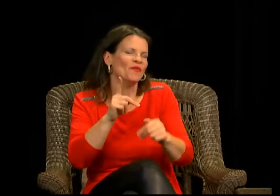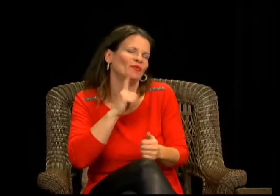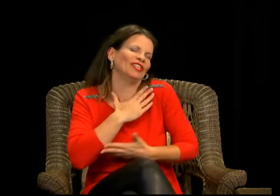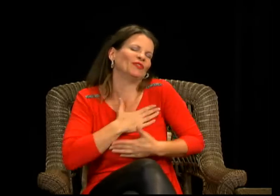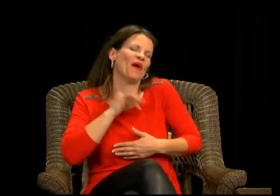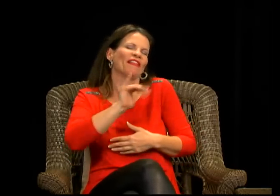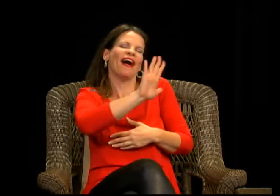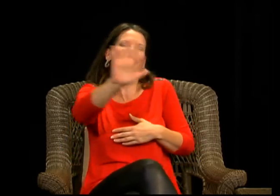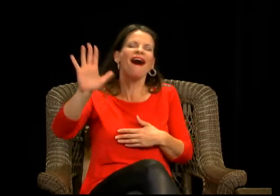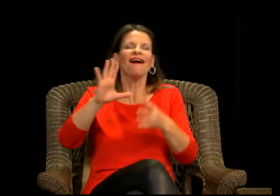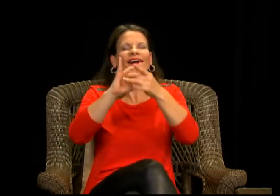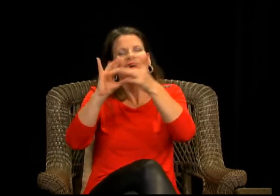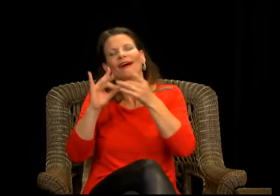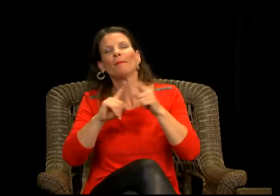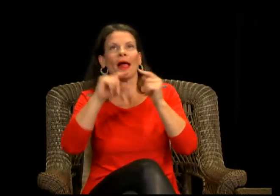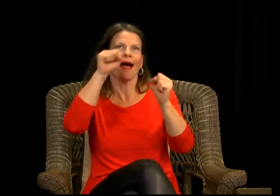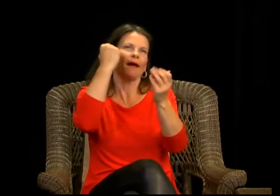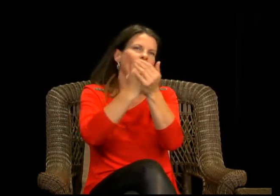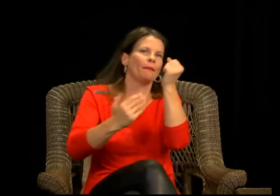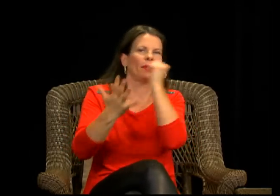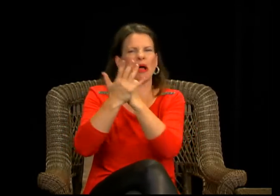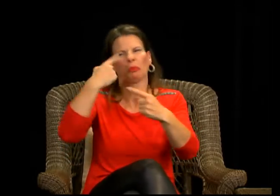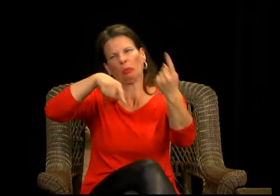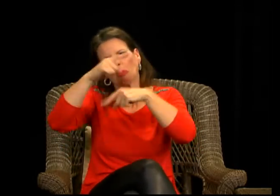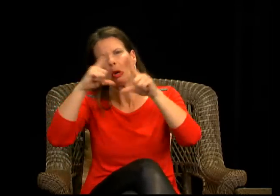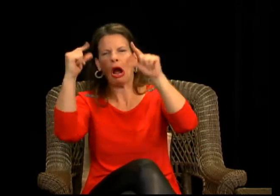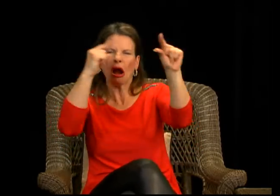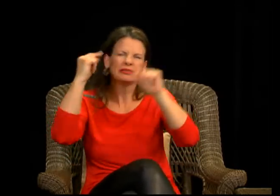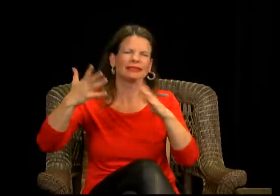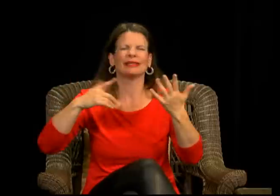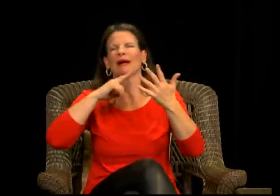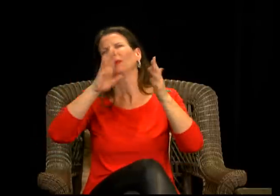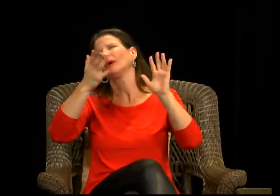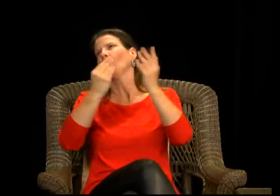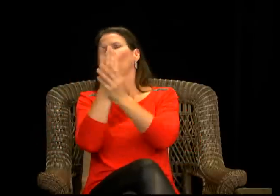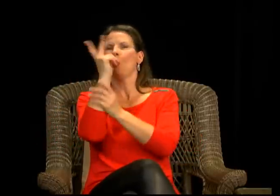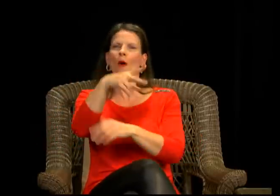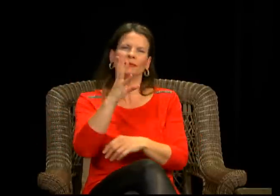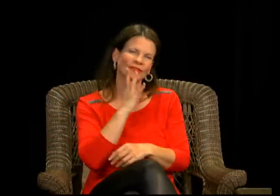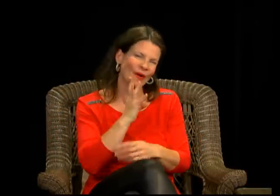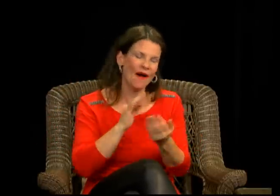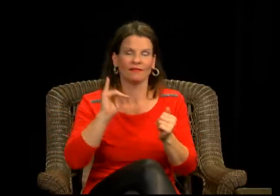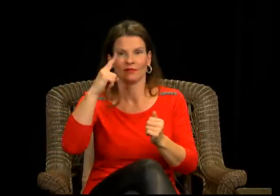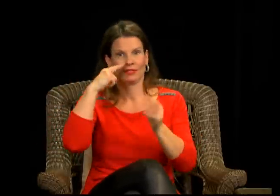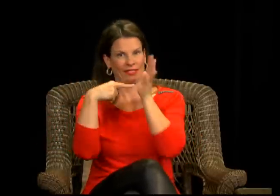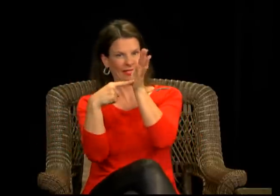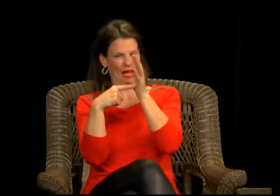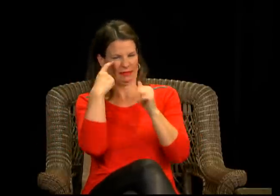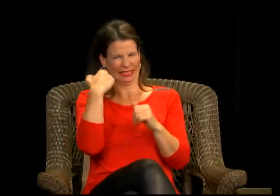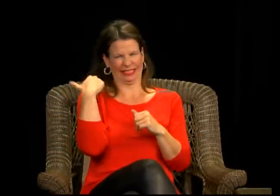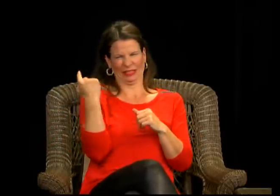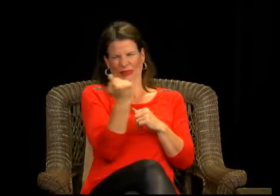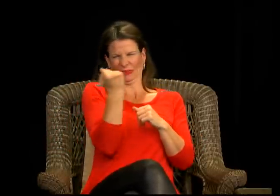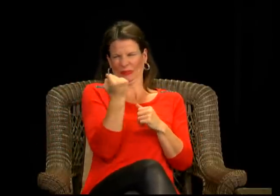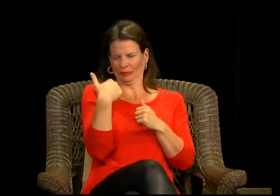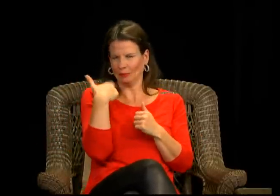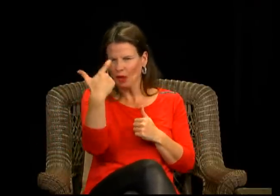DC Housewives, you know, whatever the newest one. So I just like, there's so much drama going on between